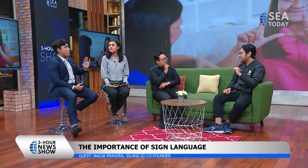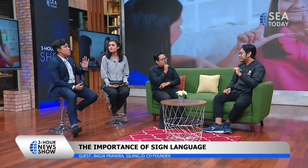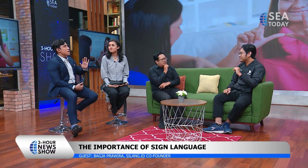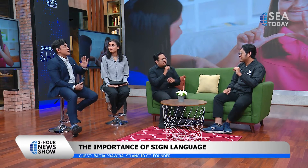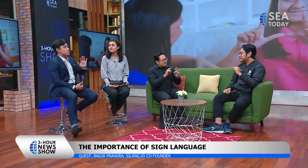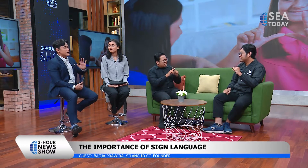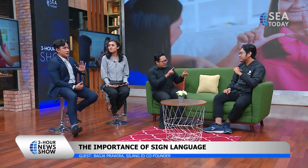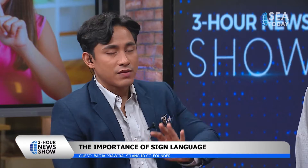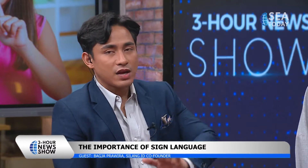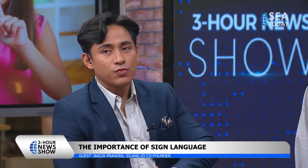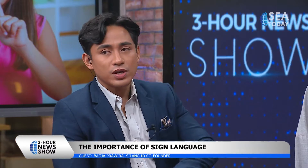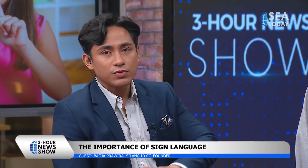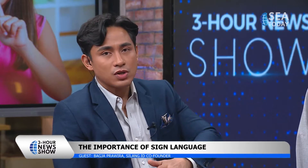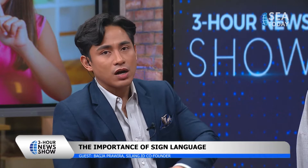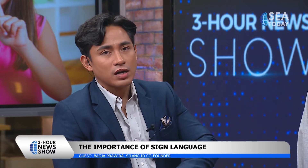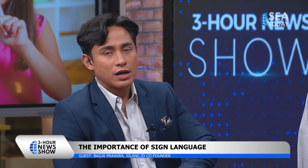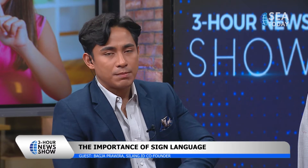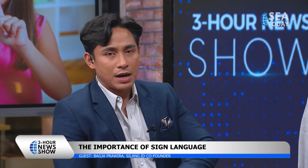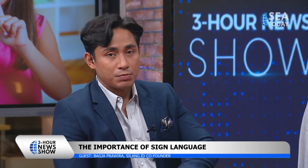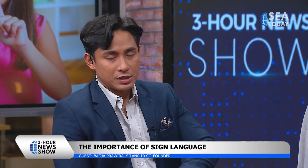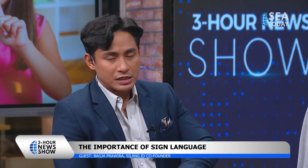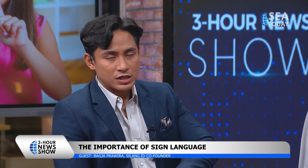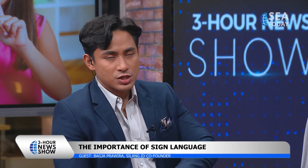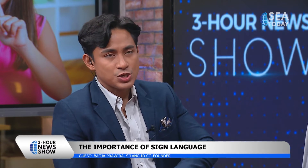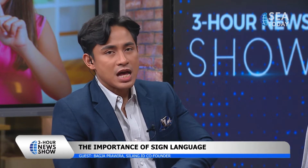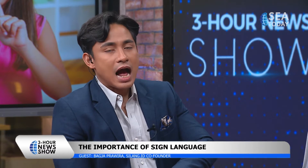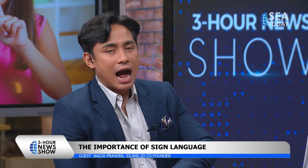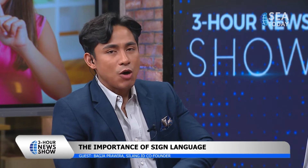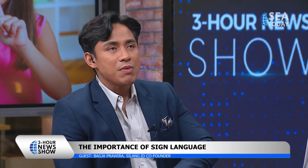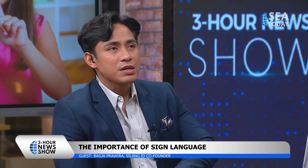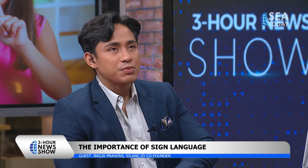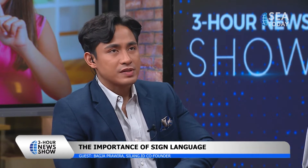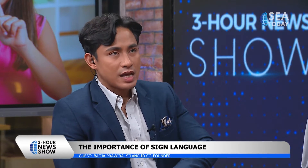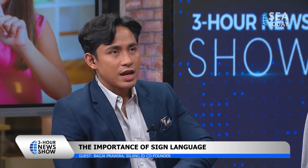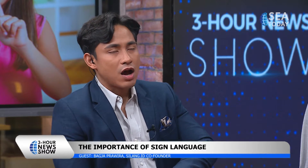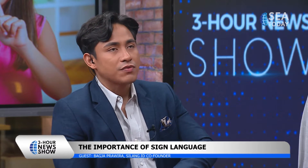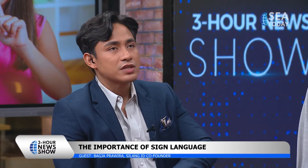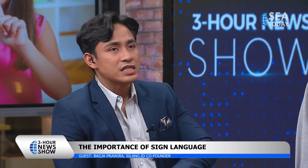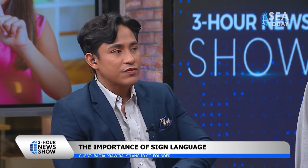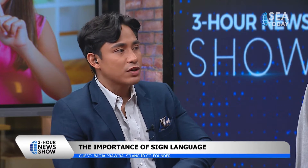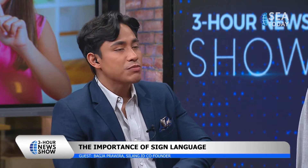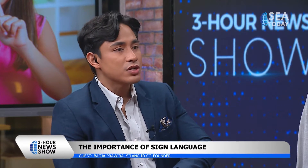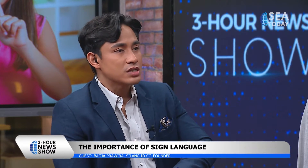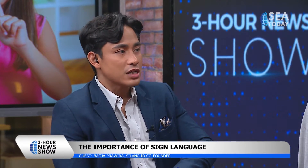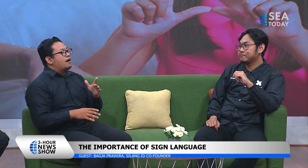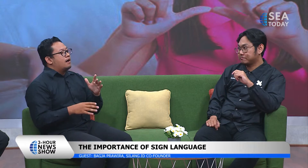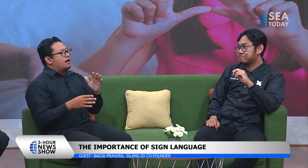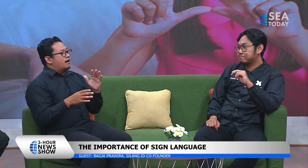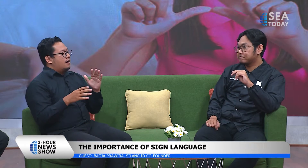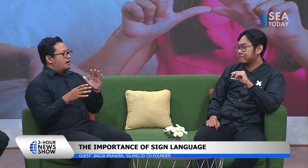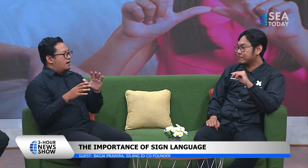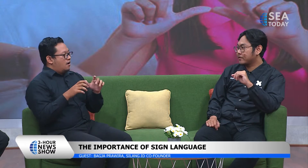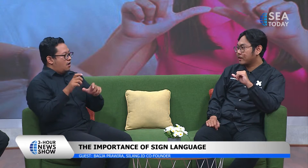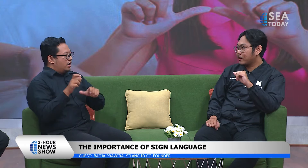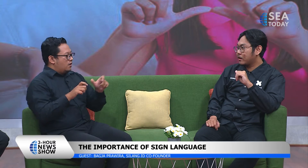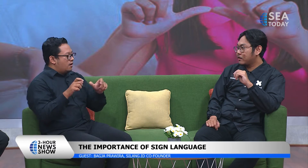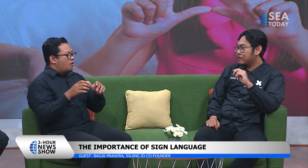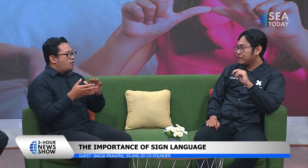many percent if we talk about percentage how many percent of the deaf community in indonesia that could